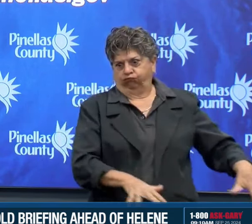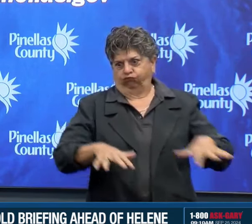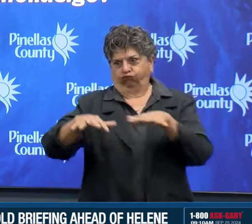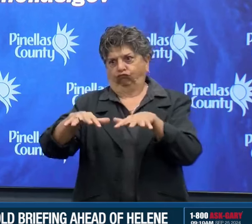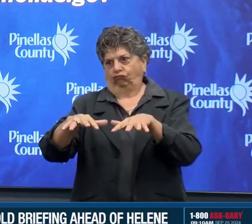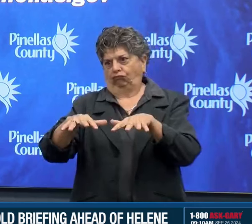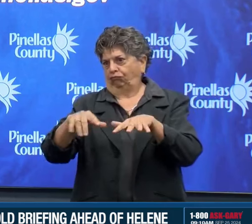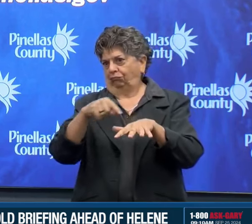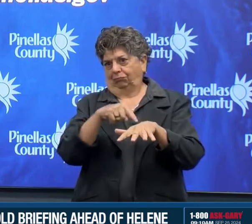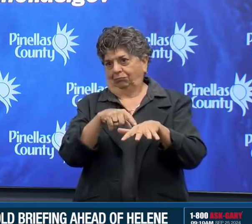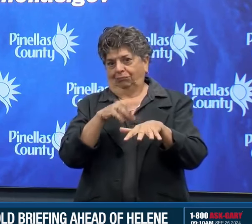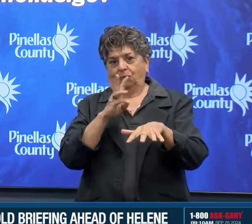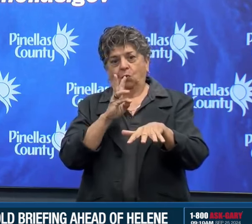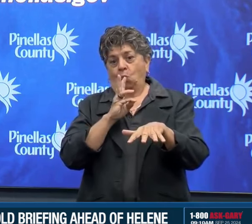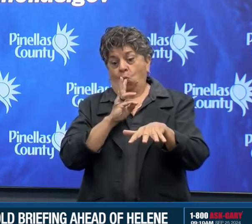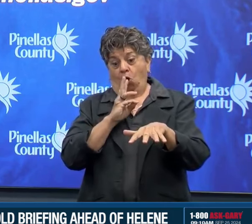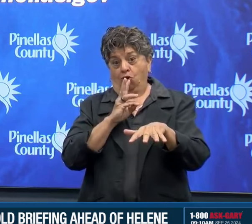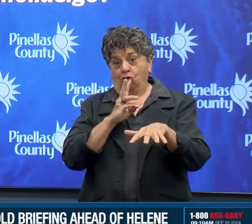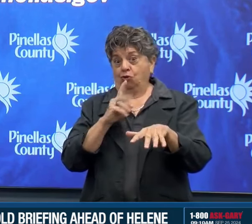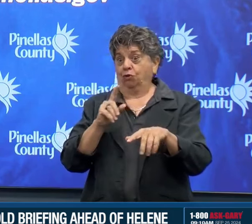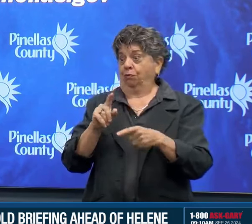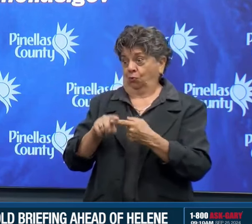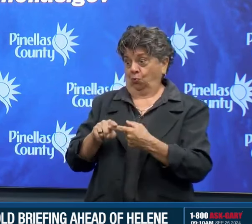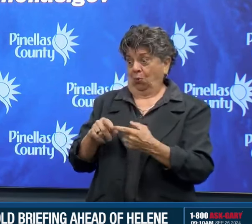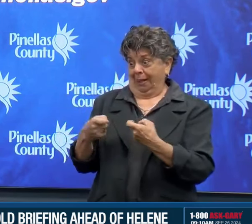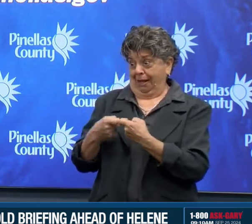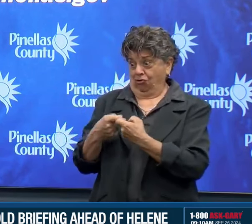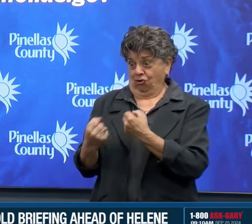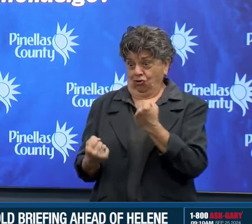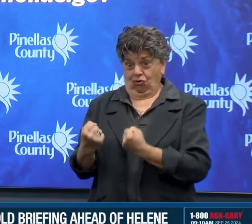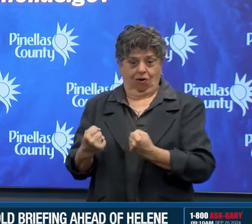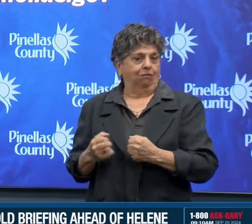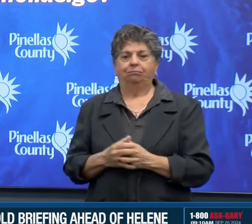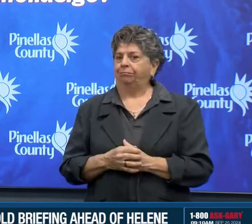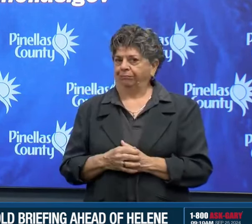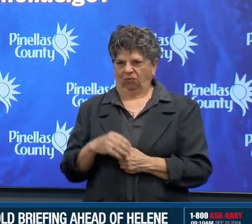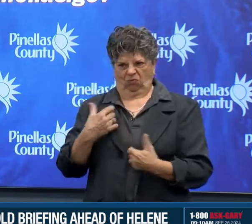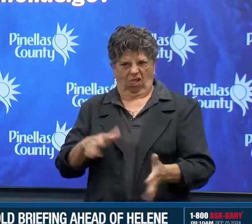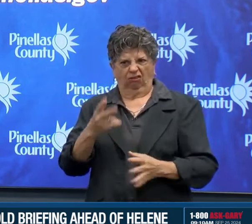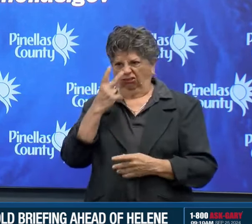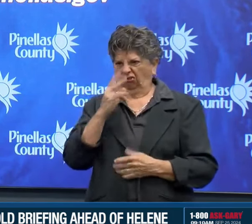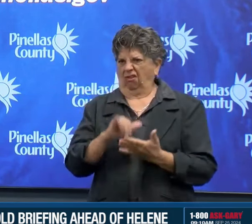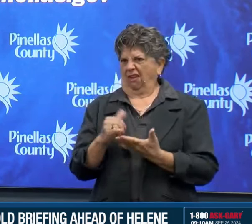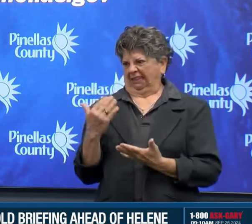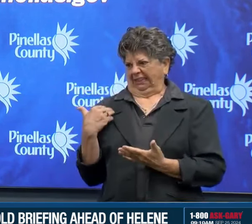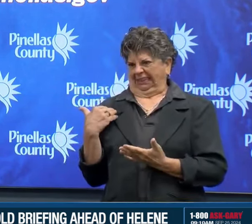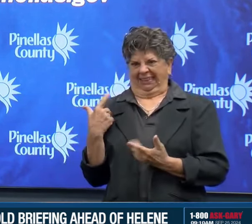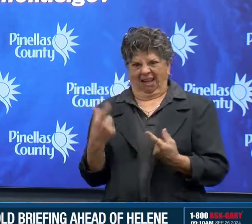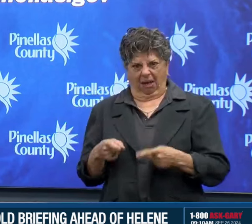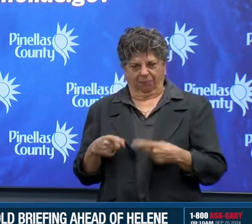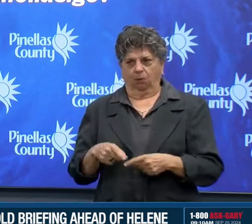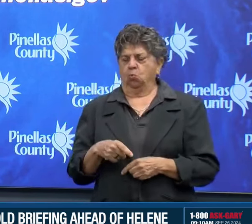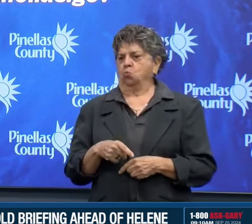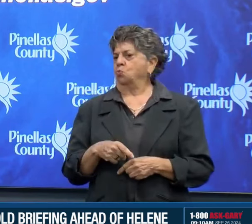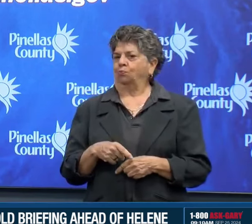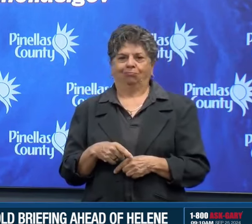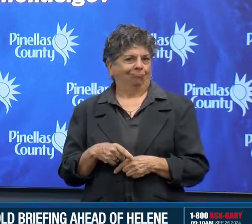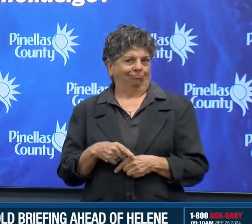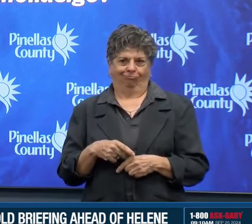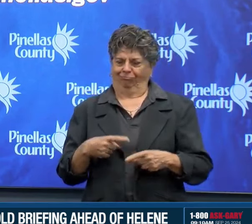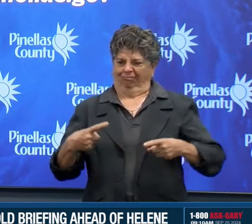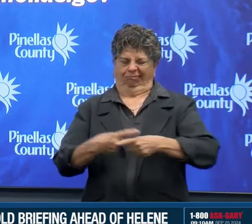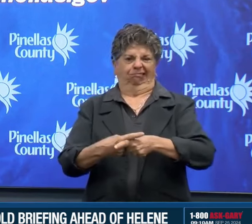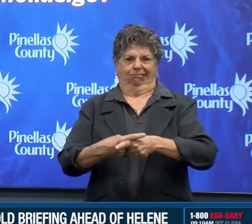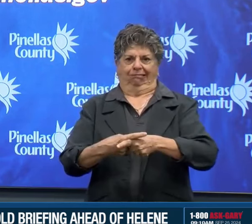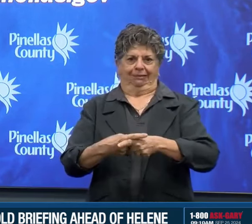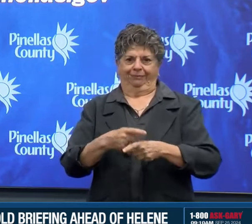fire. So I want to make sure that if you're in the area where the storm surge is, move those vehicles outside of the